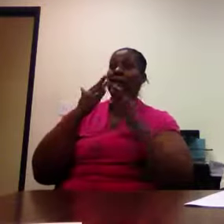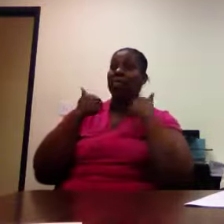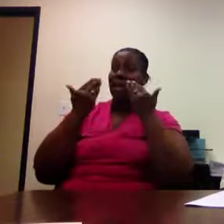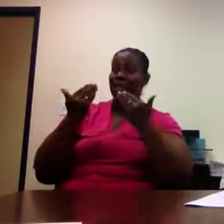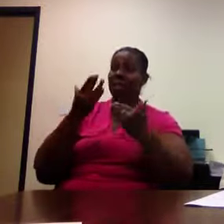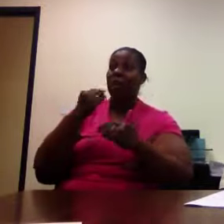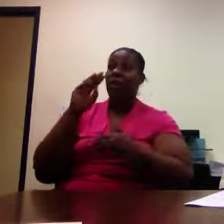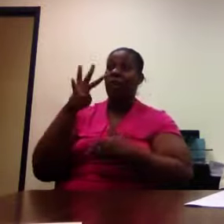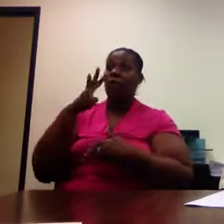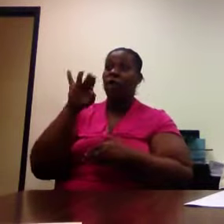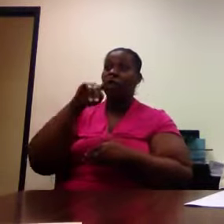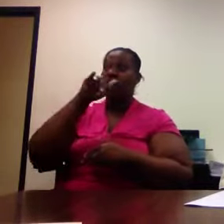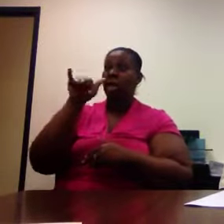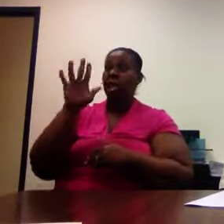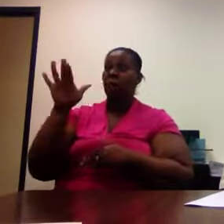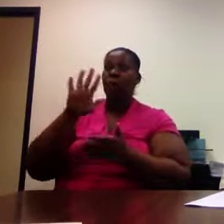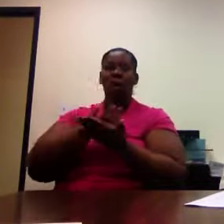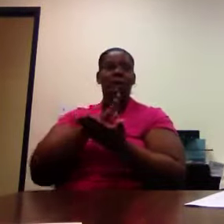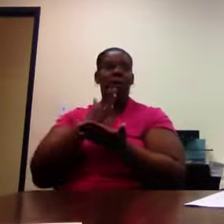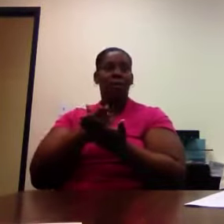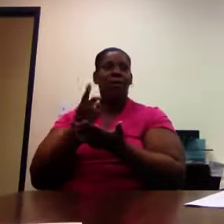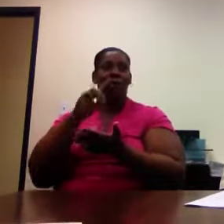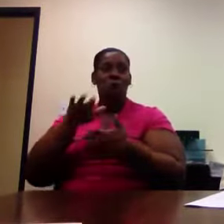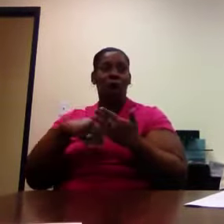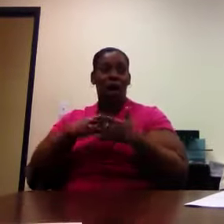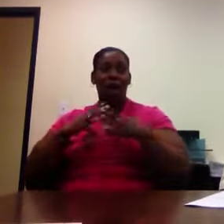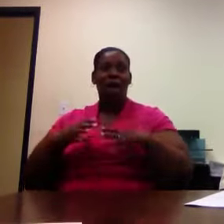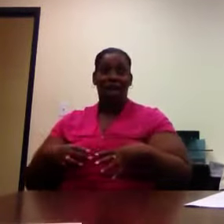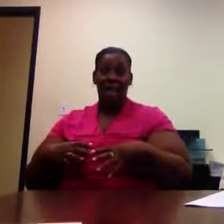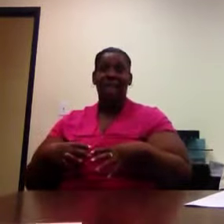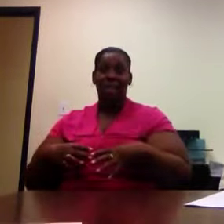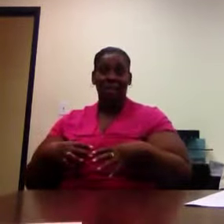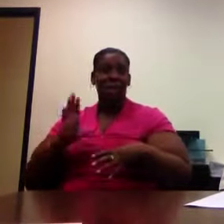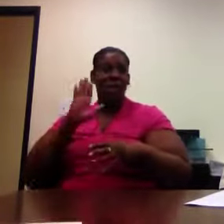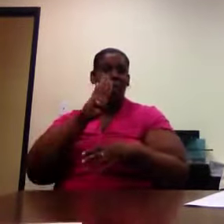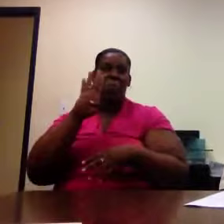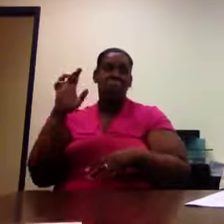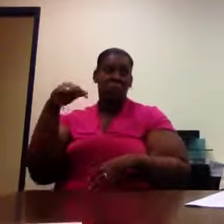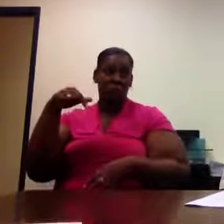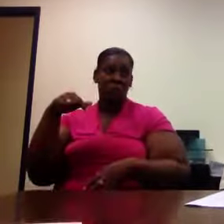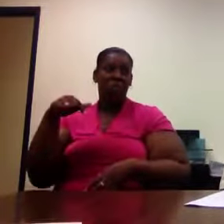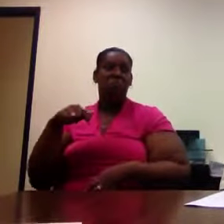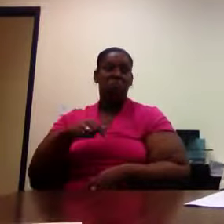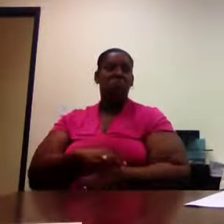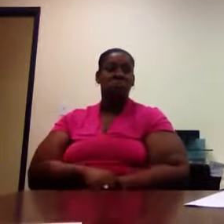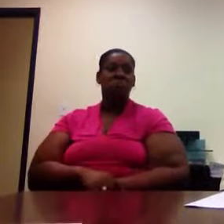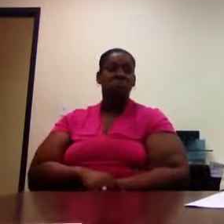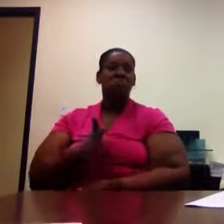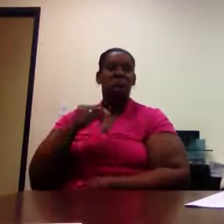All right.